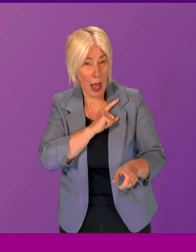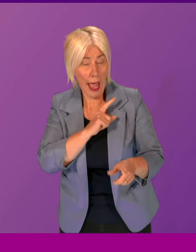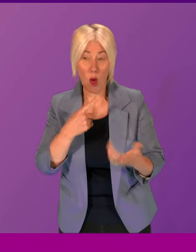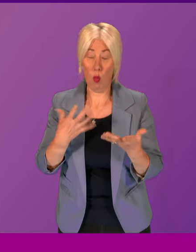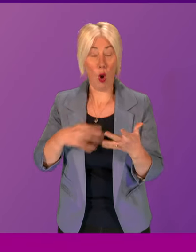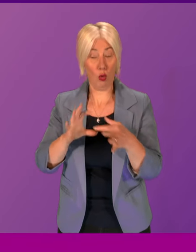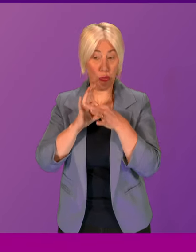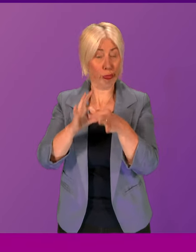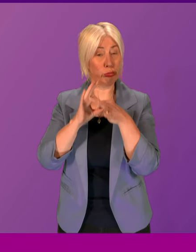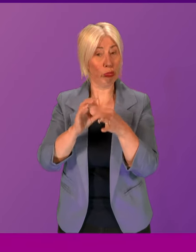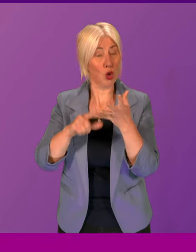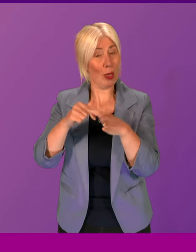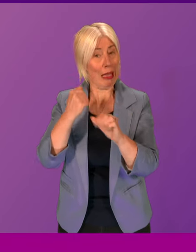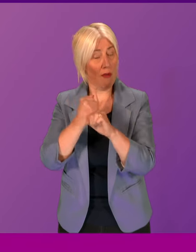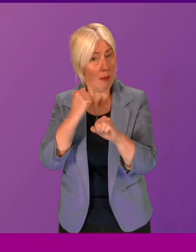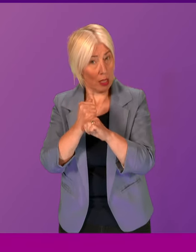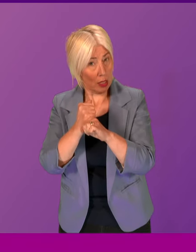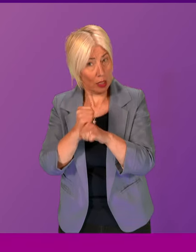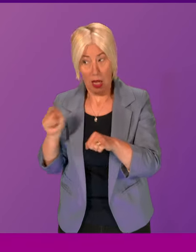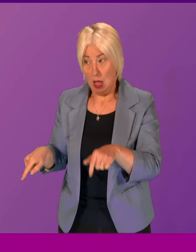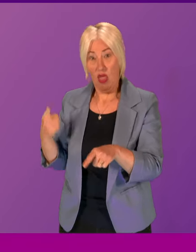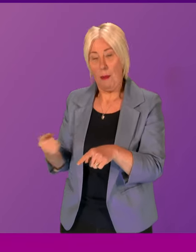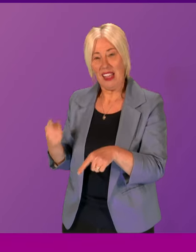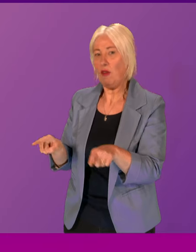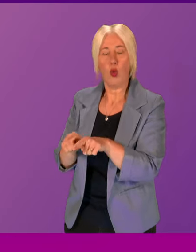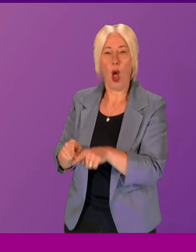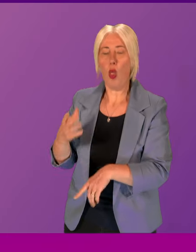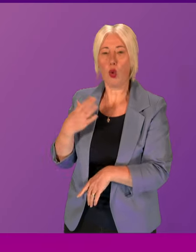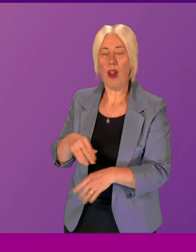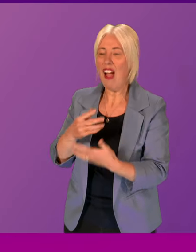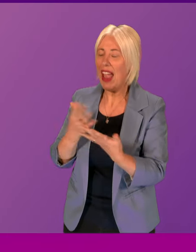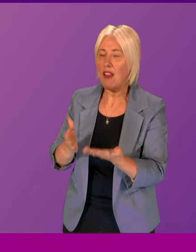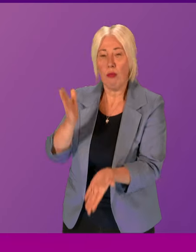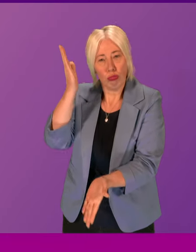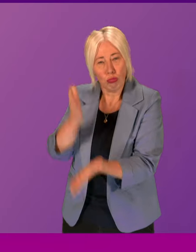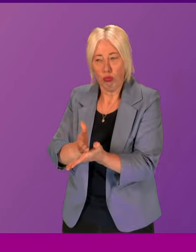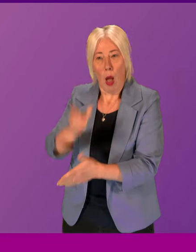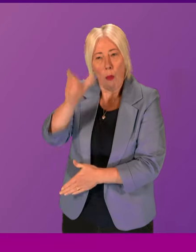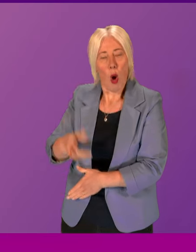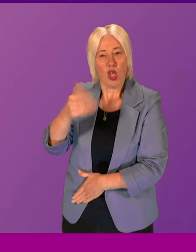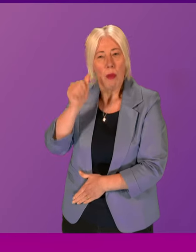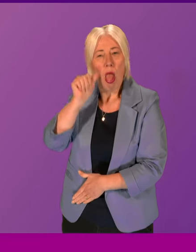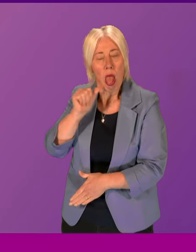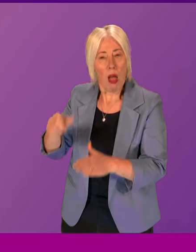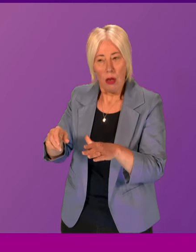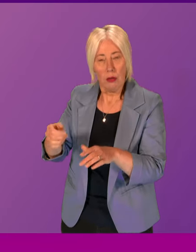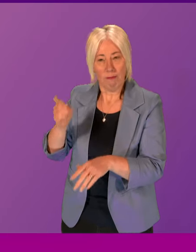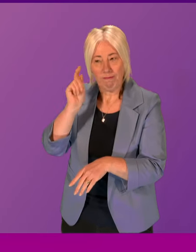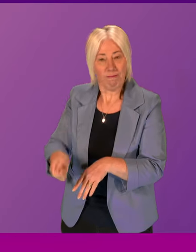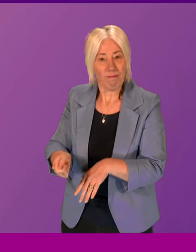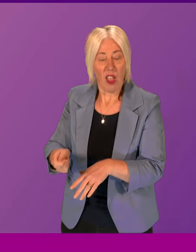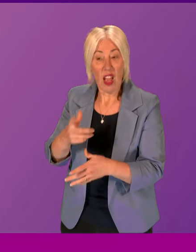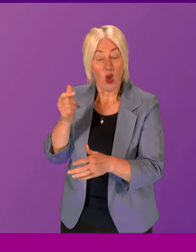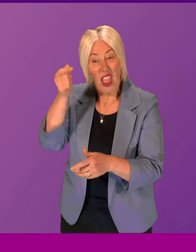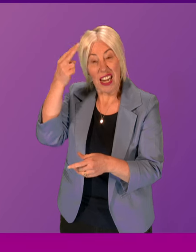willing to work with the UK government, who presumably also don't want sound convictions overturned. If they can avoid that, we will work with the UK government